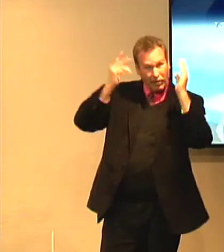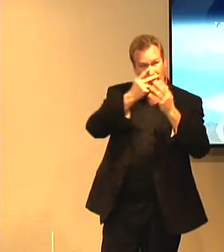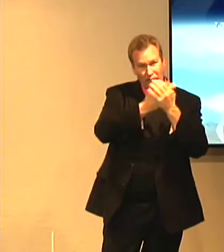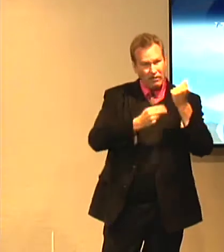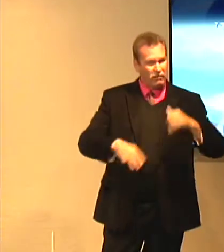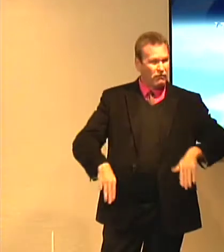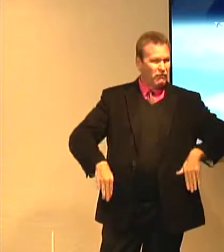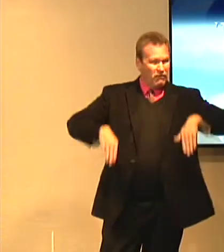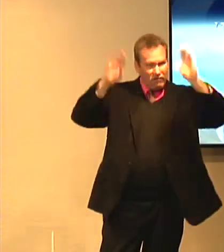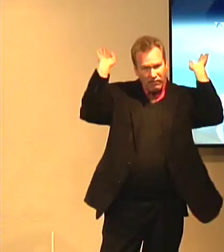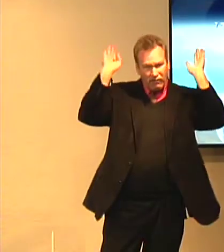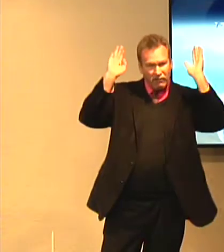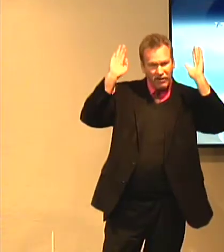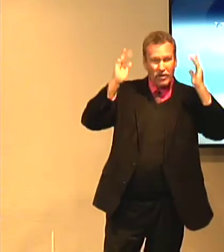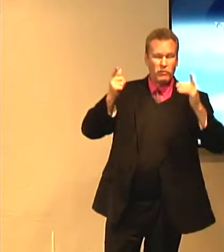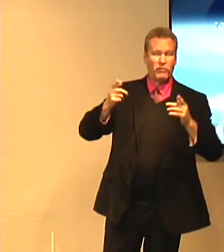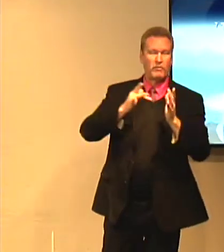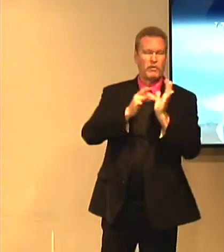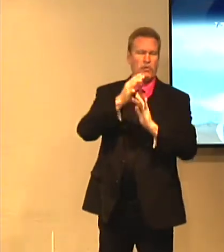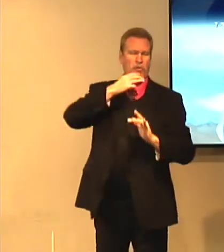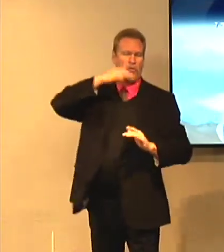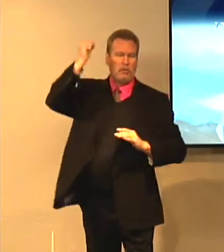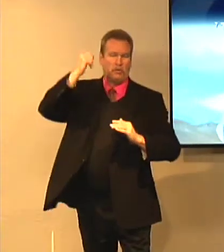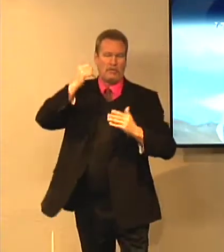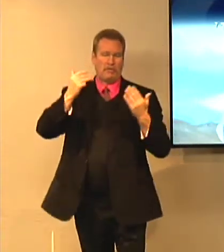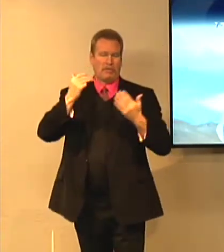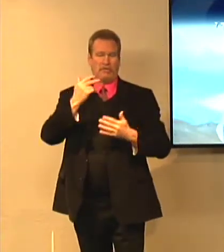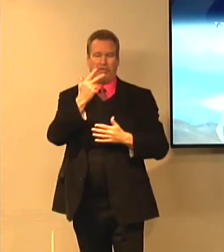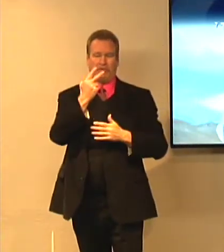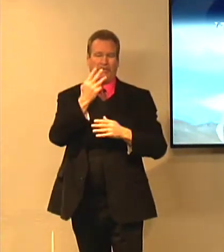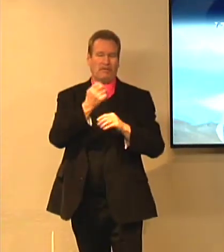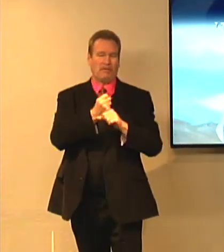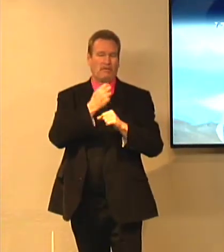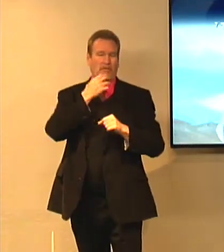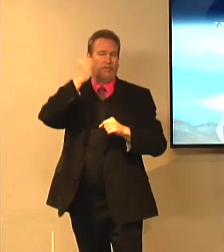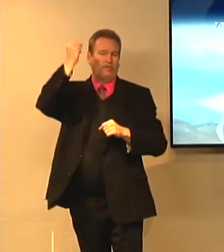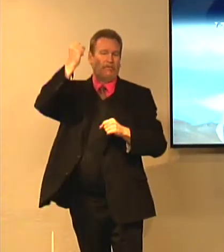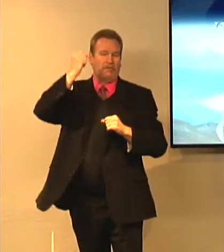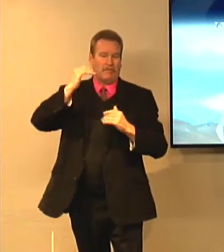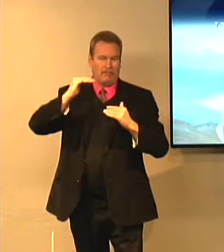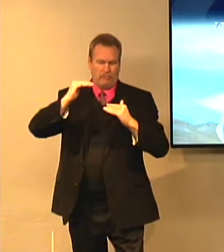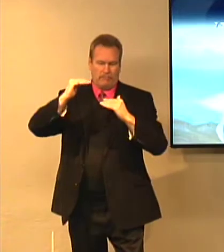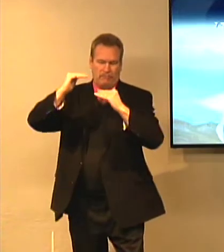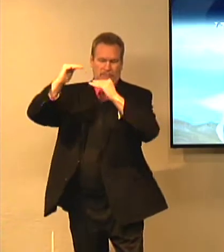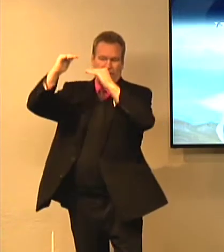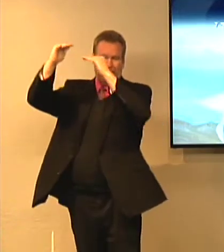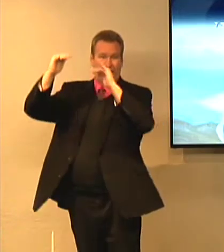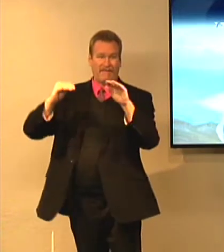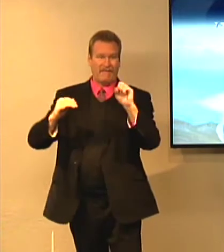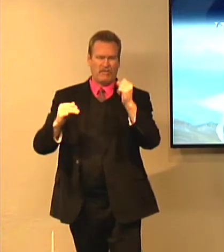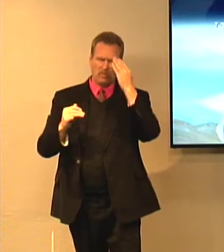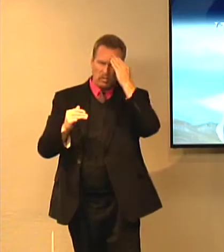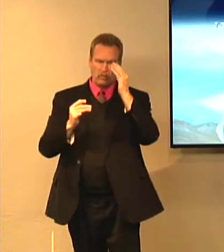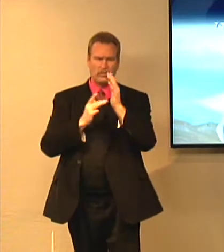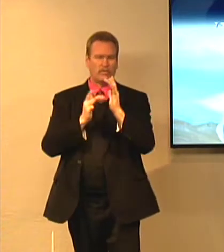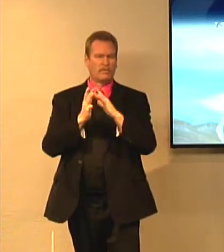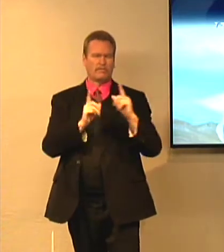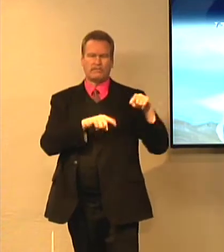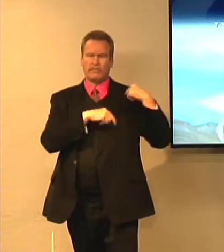together. They grew up. He was older, by three to four years. Needless to say, they rose